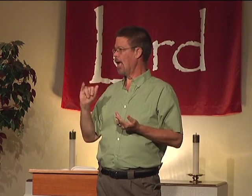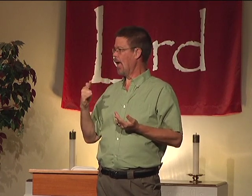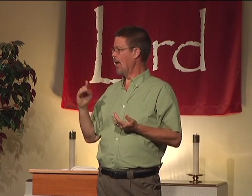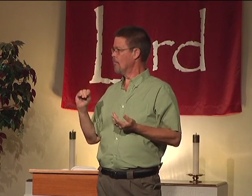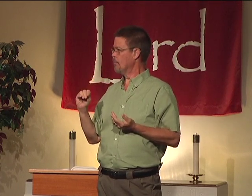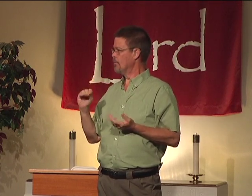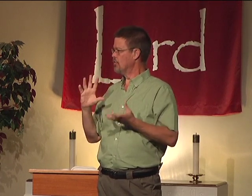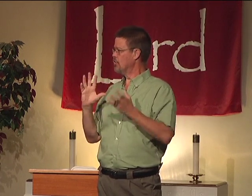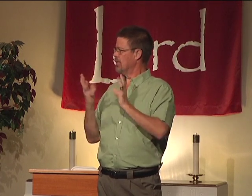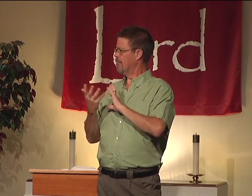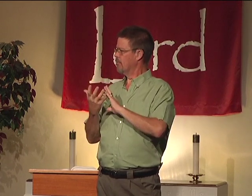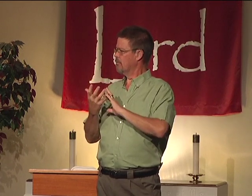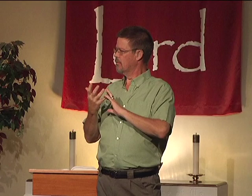a paradigm shift?